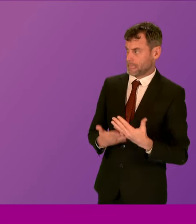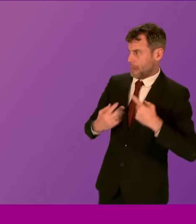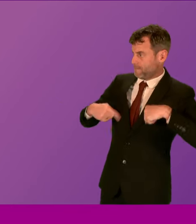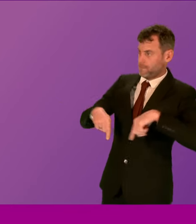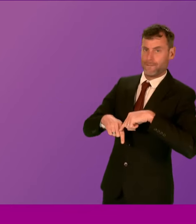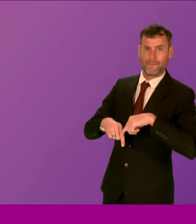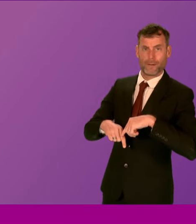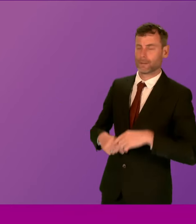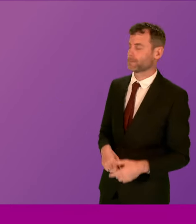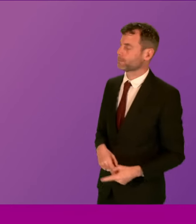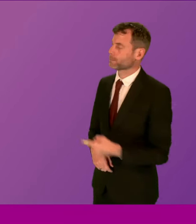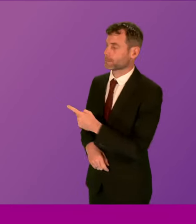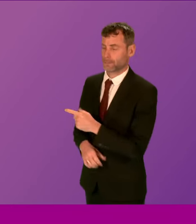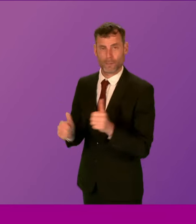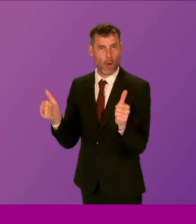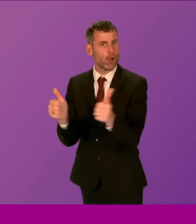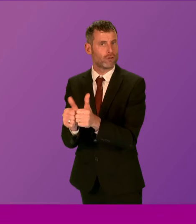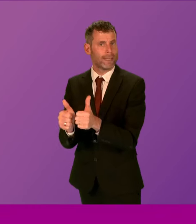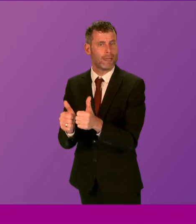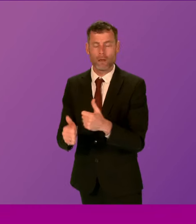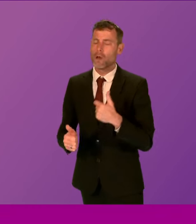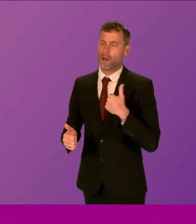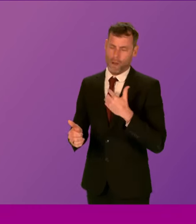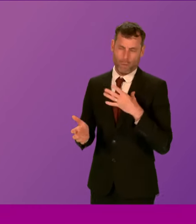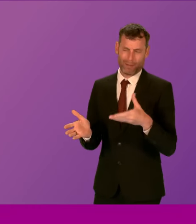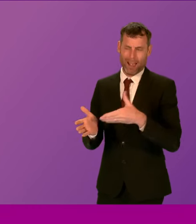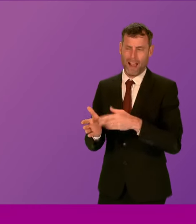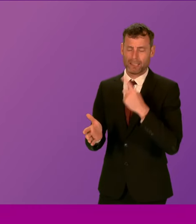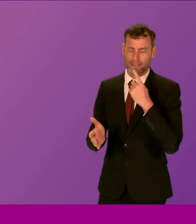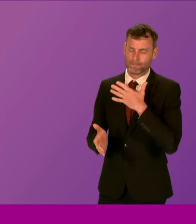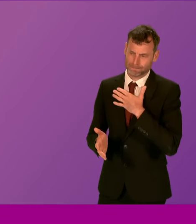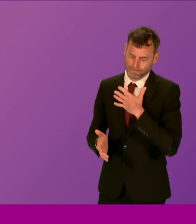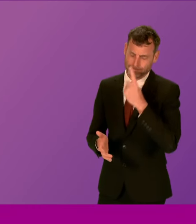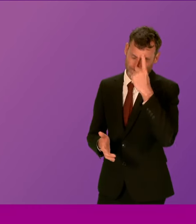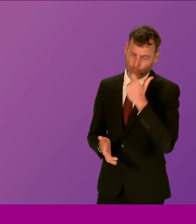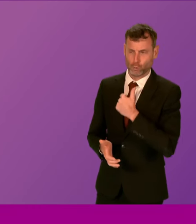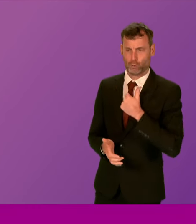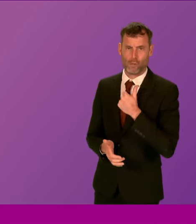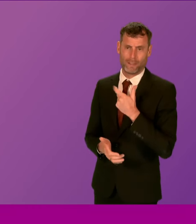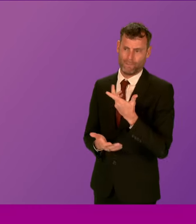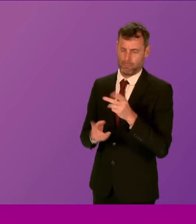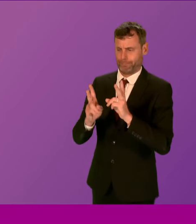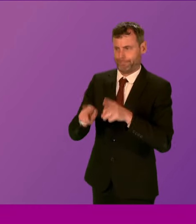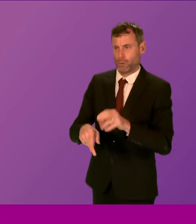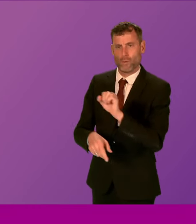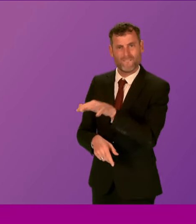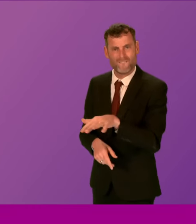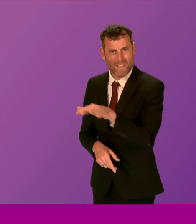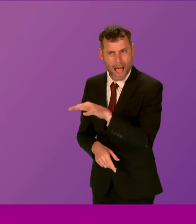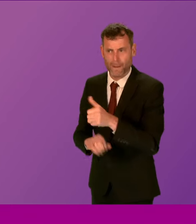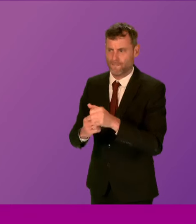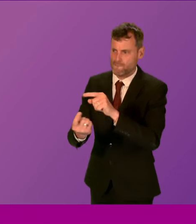I agree with all of that. Can I start, of course, by giving my condolences to the family, friends, loved ones of Brian Lowe?